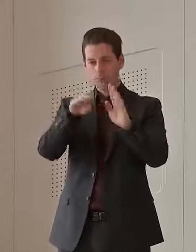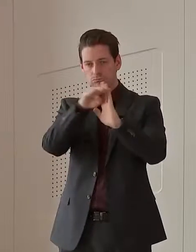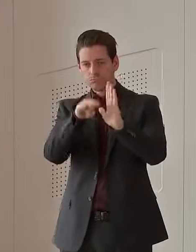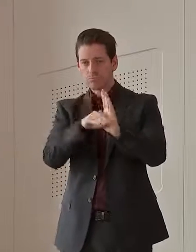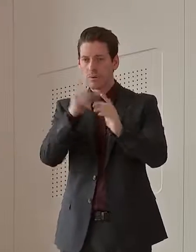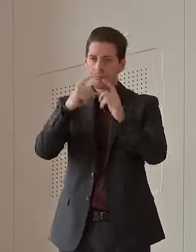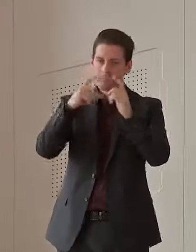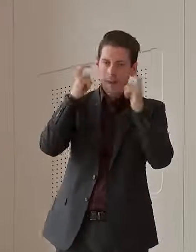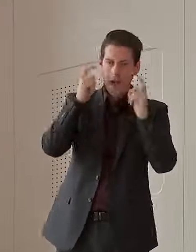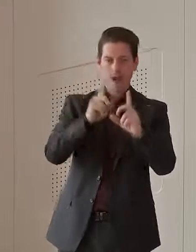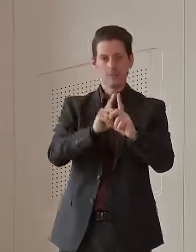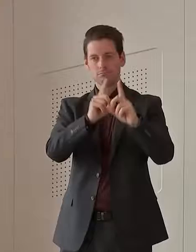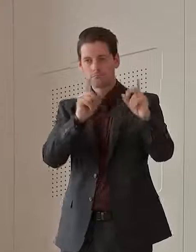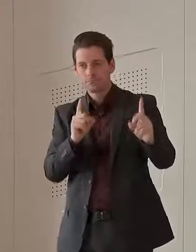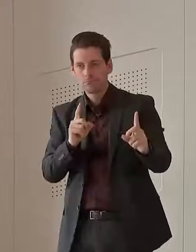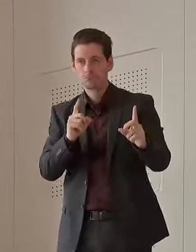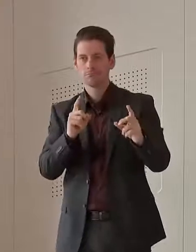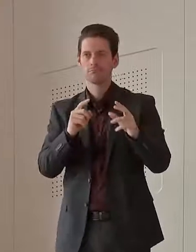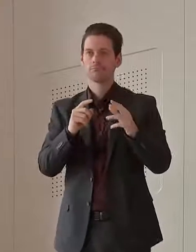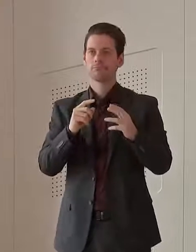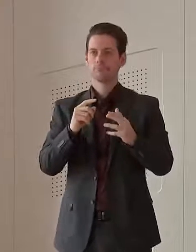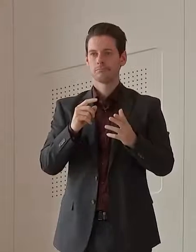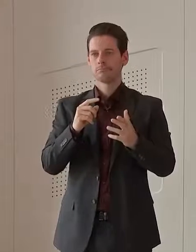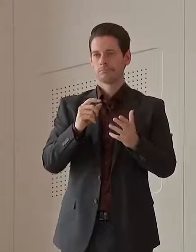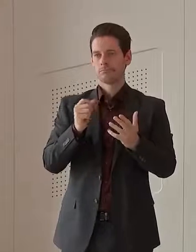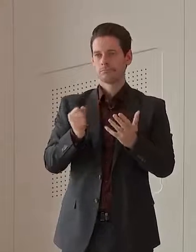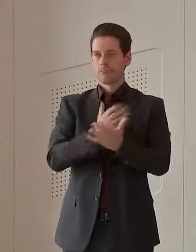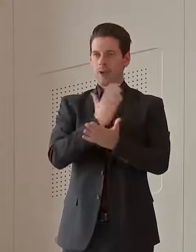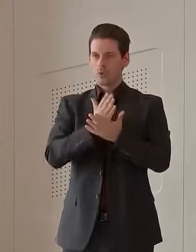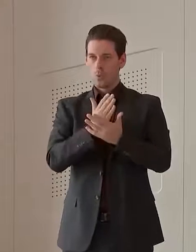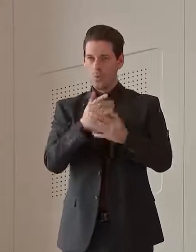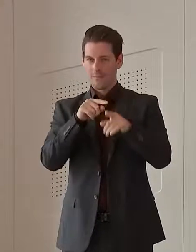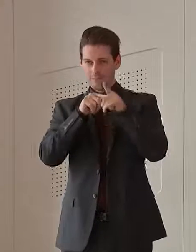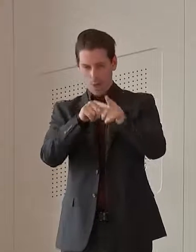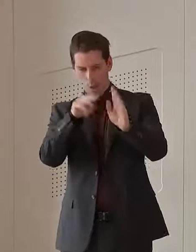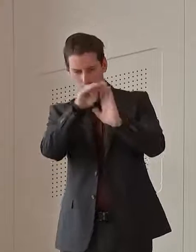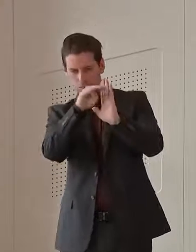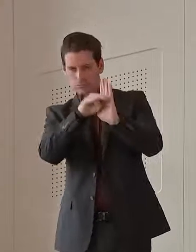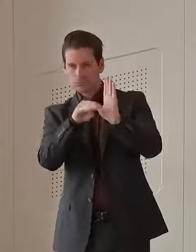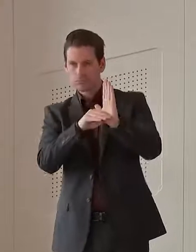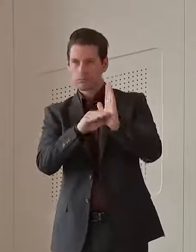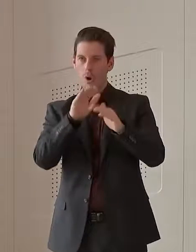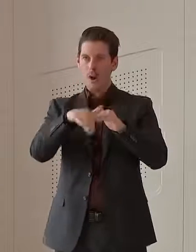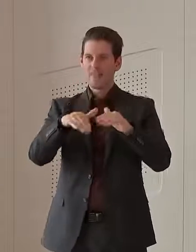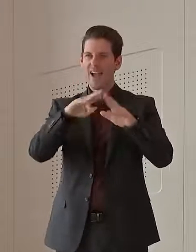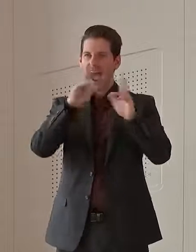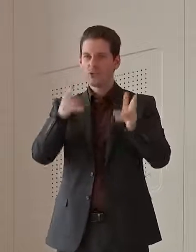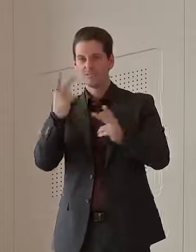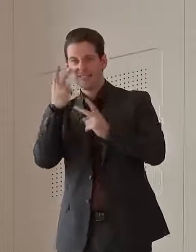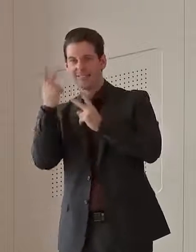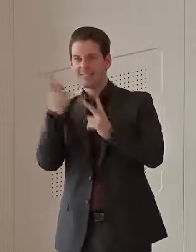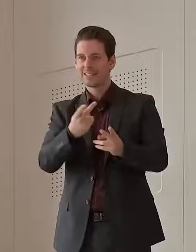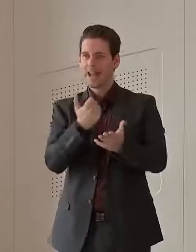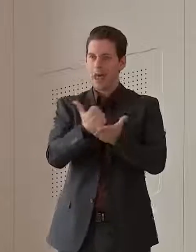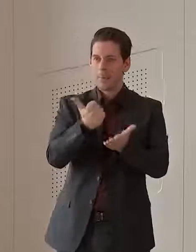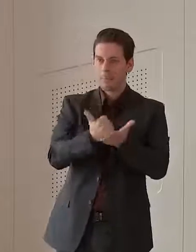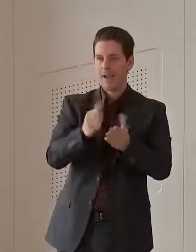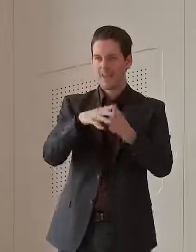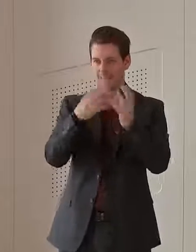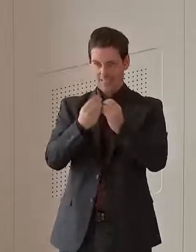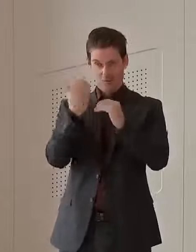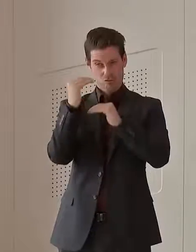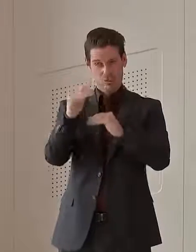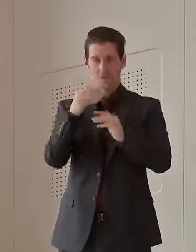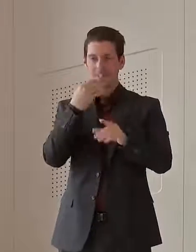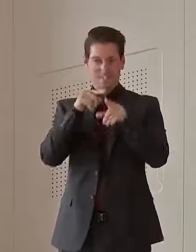masks, social distancing, and making sure that you're complying with those other rules around household numbers and other restrictions. Thank you.